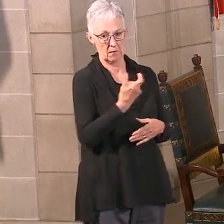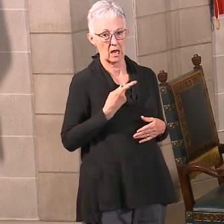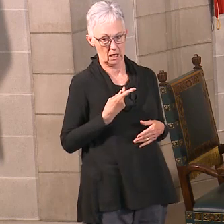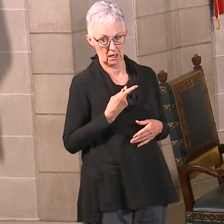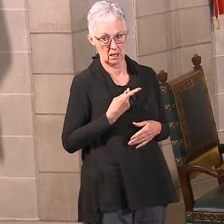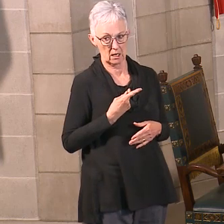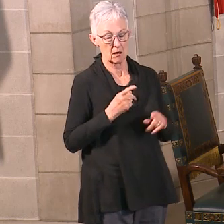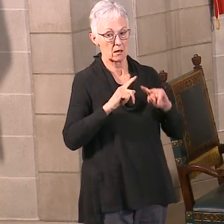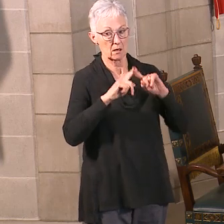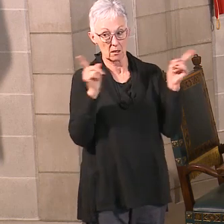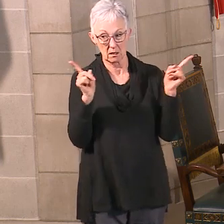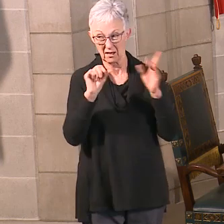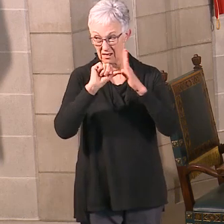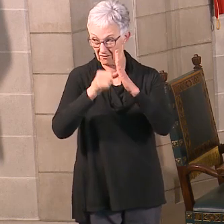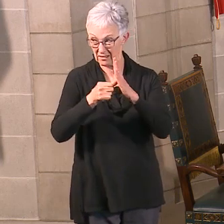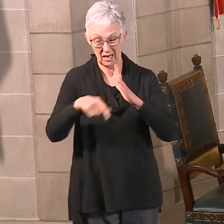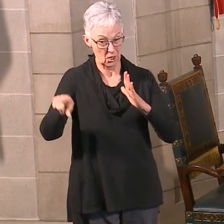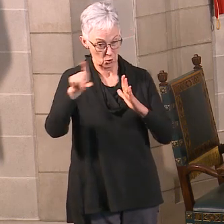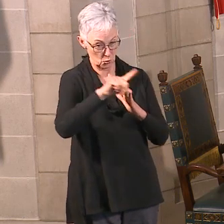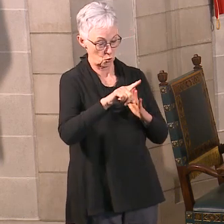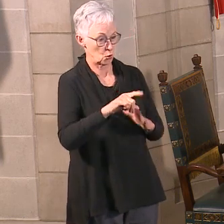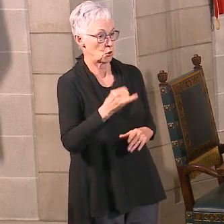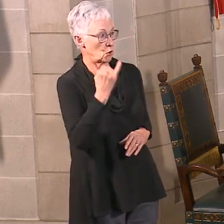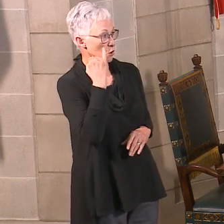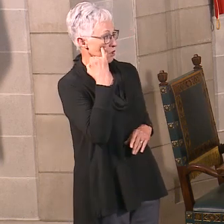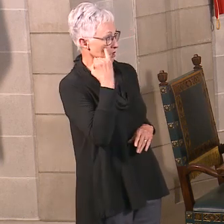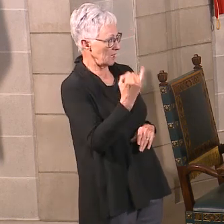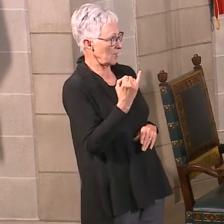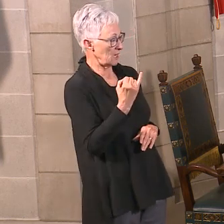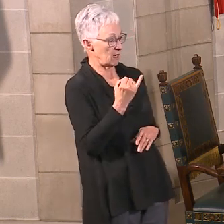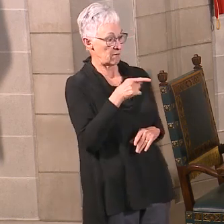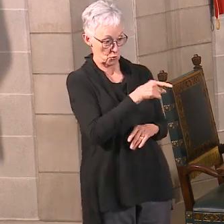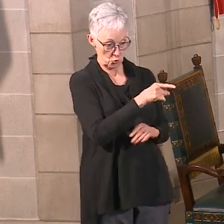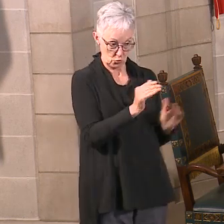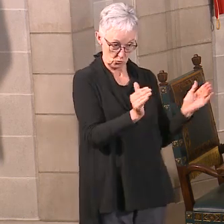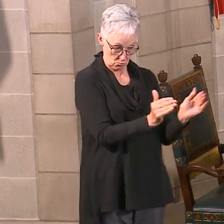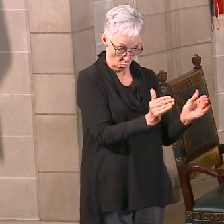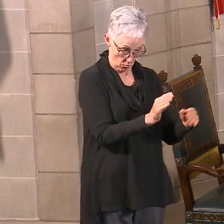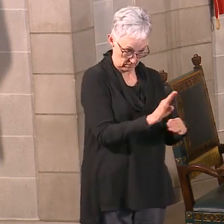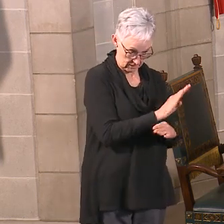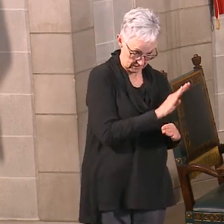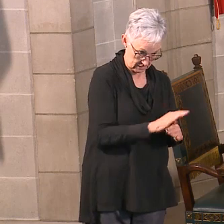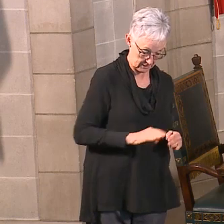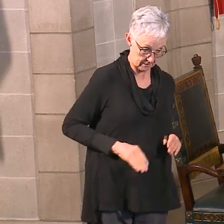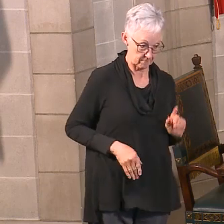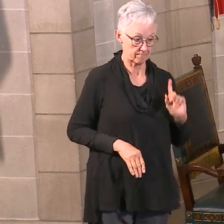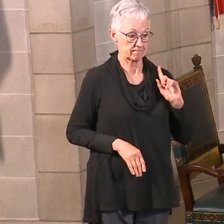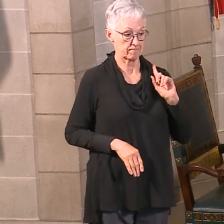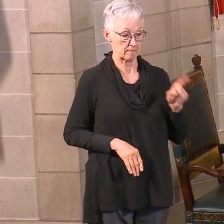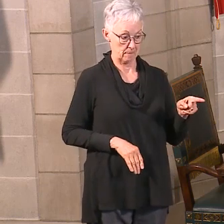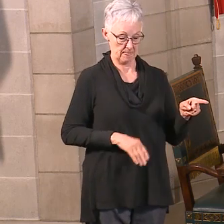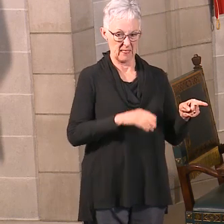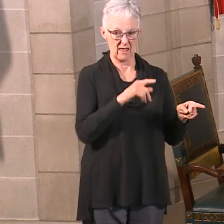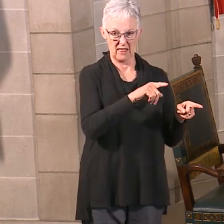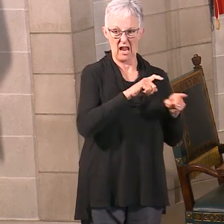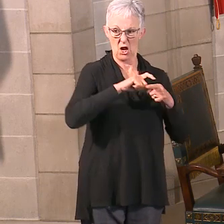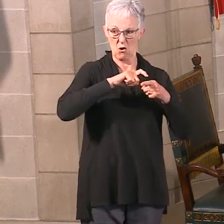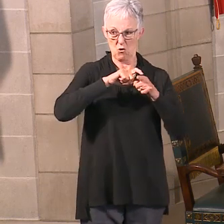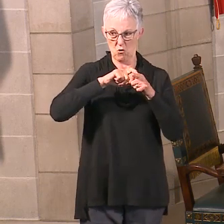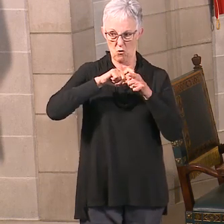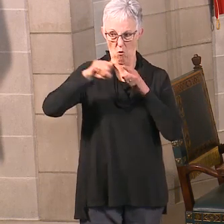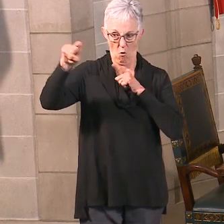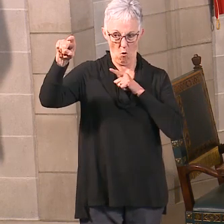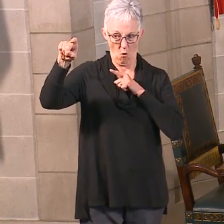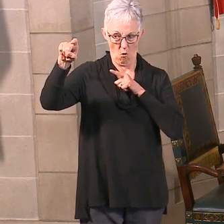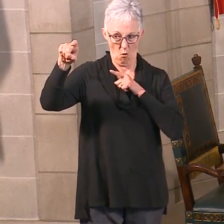those people that the small businesses call and ask back to come back to work, that you have to go